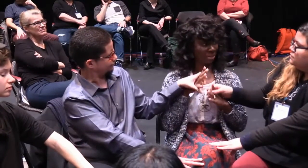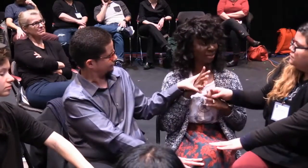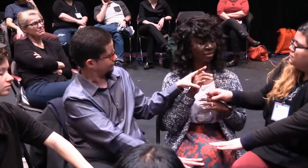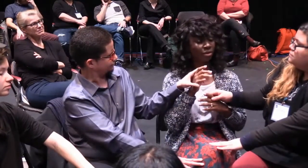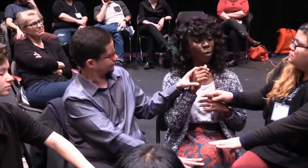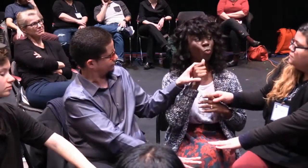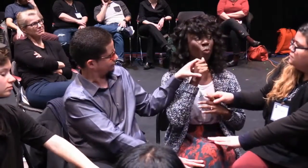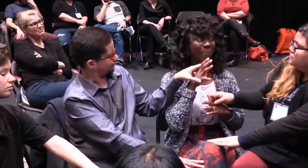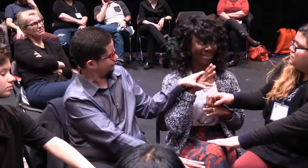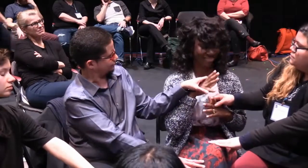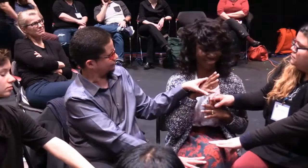As a black woman.